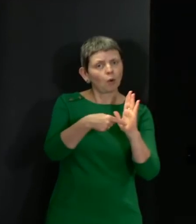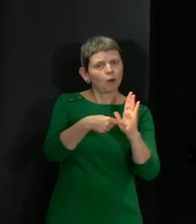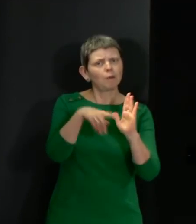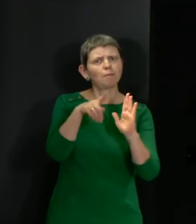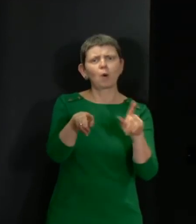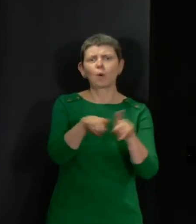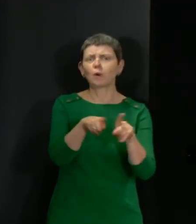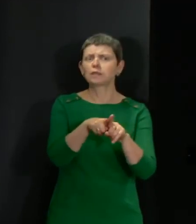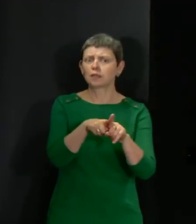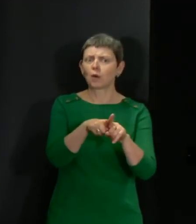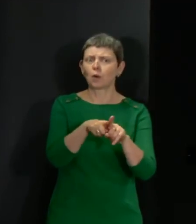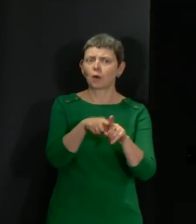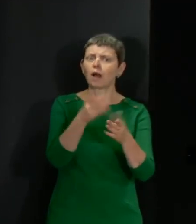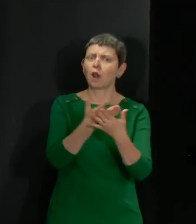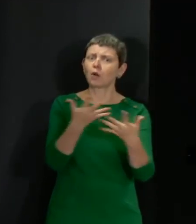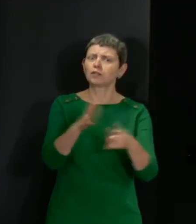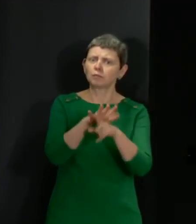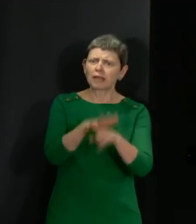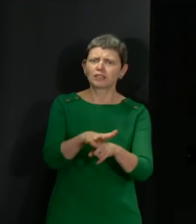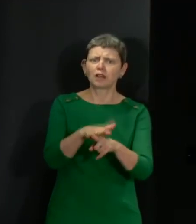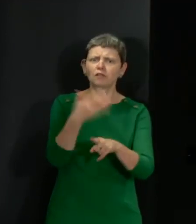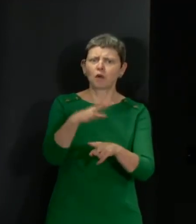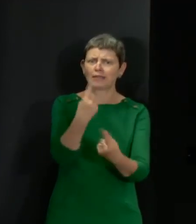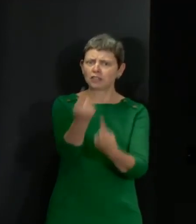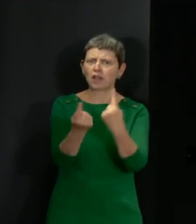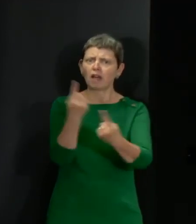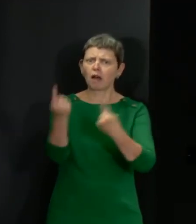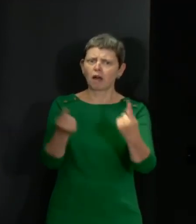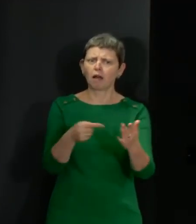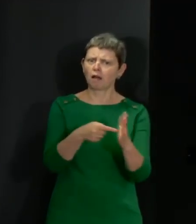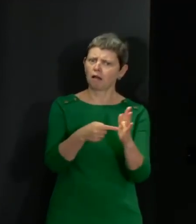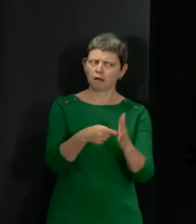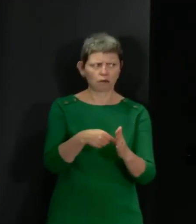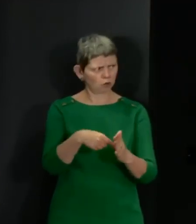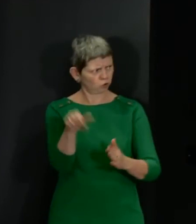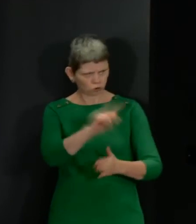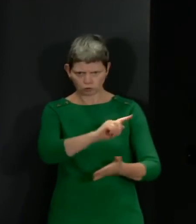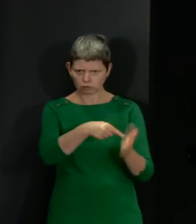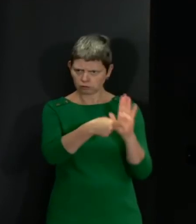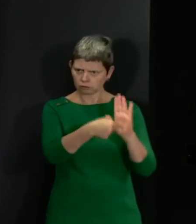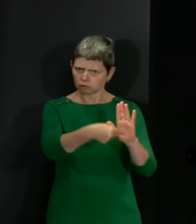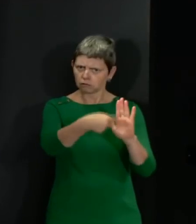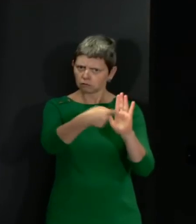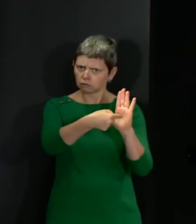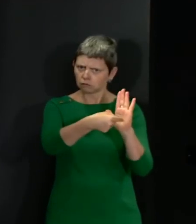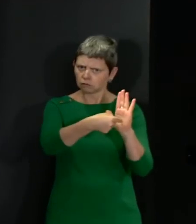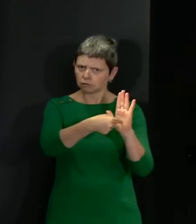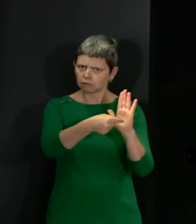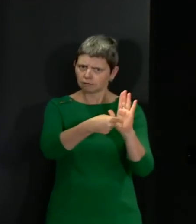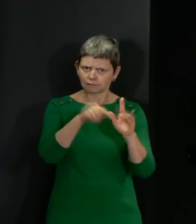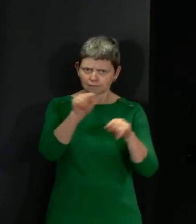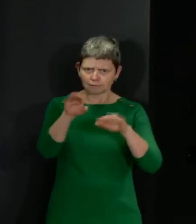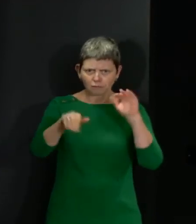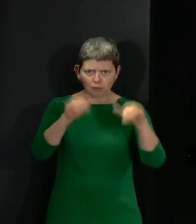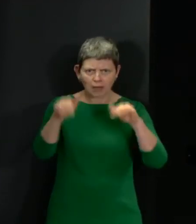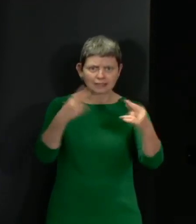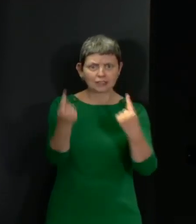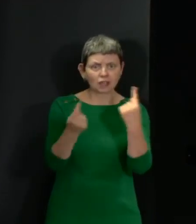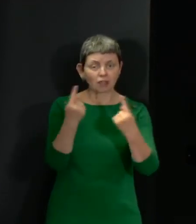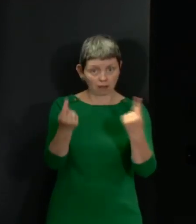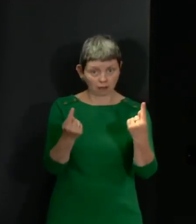and community compliance that got people to do the right thing, always knowing that there was the